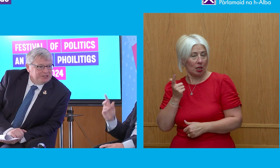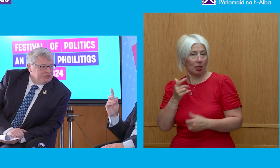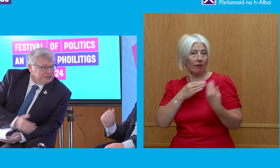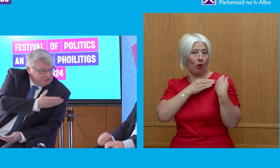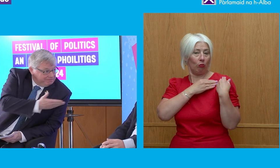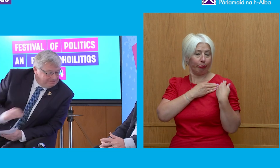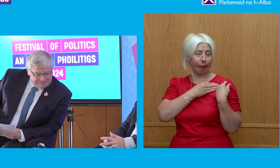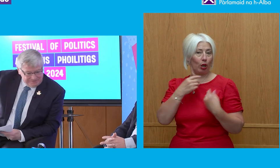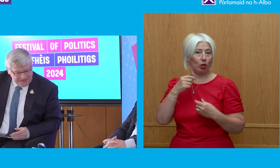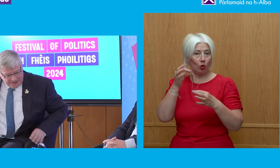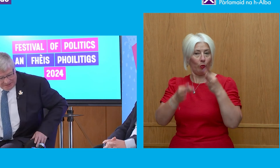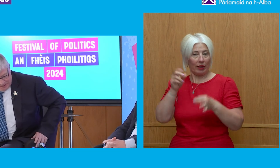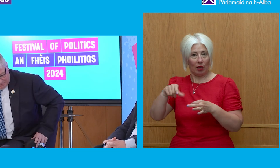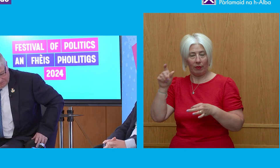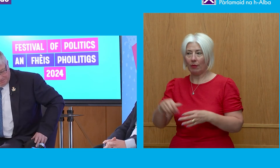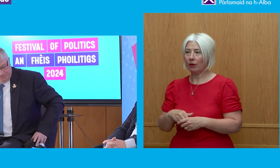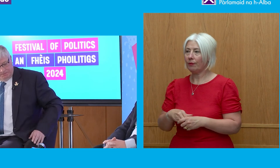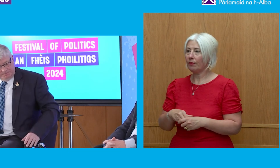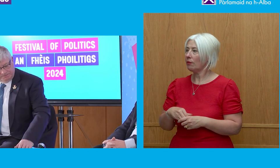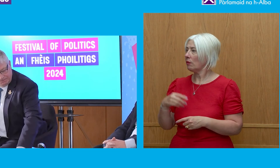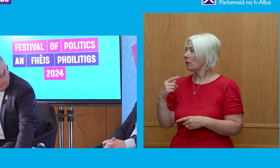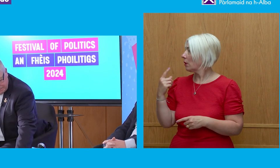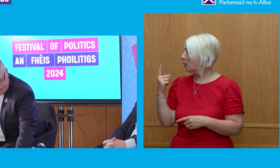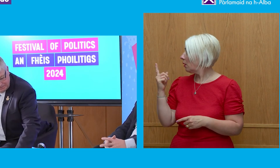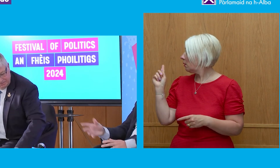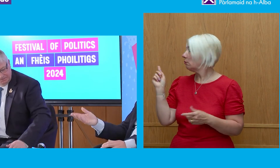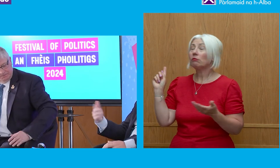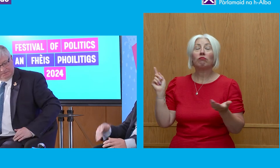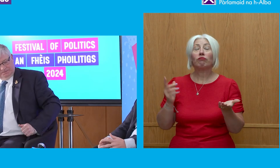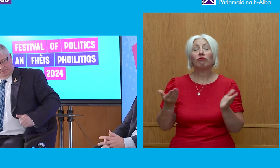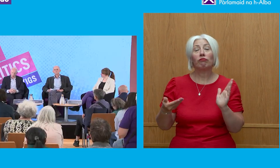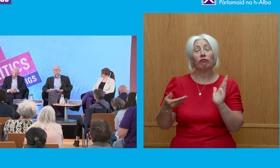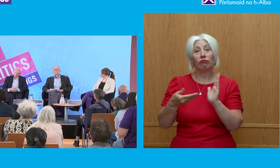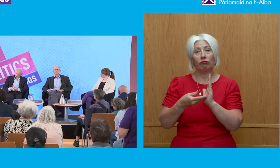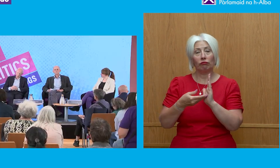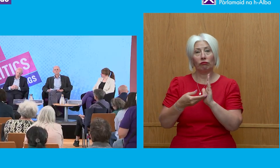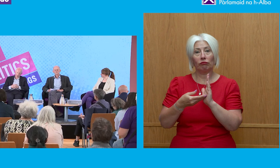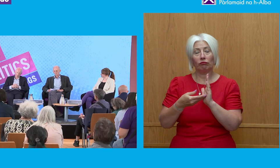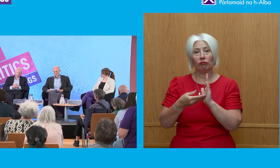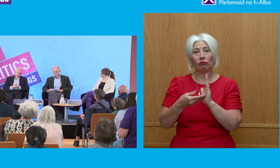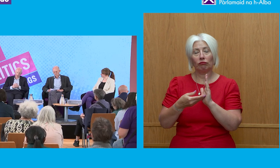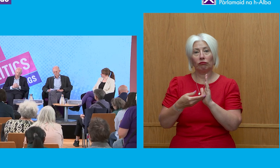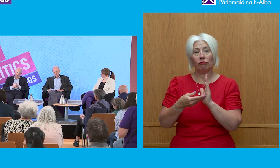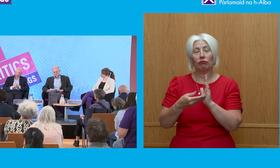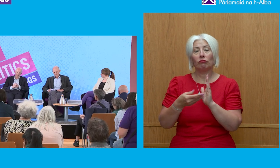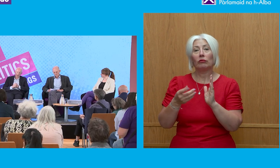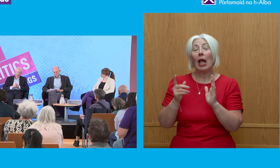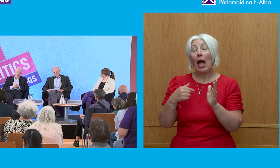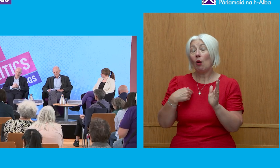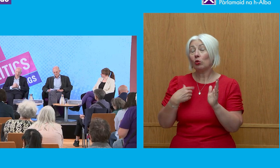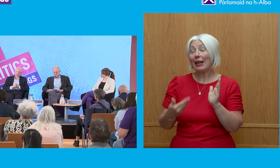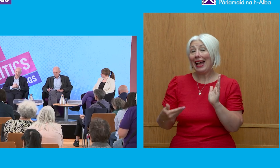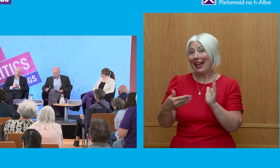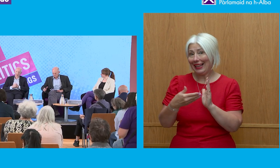upon politicians. Just, I was going to add this, Philip, Martin didn't come to me but I was going to